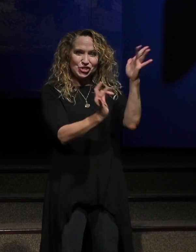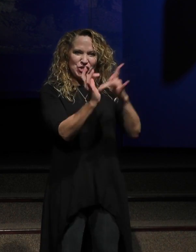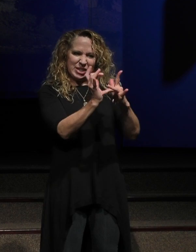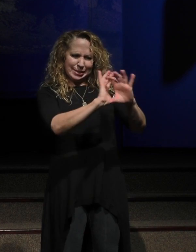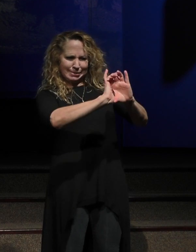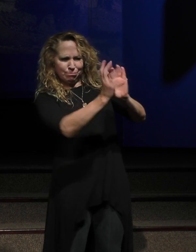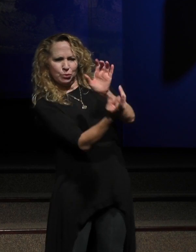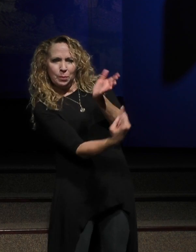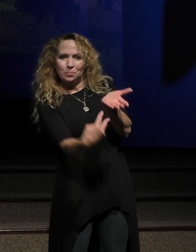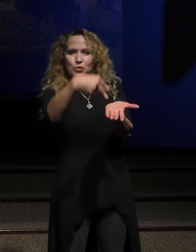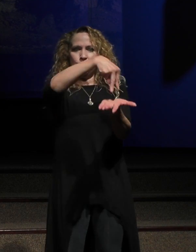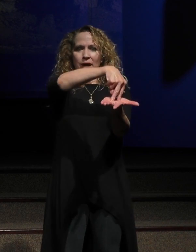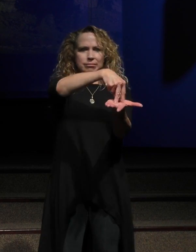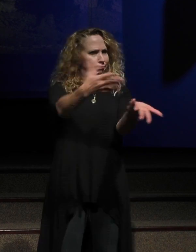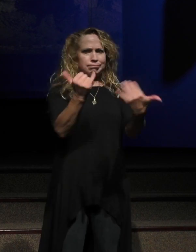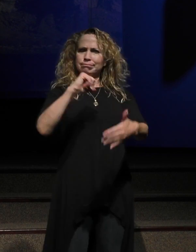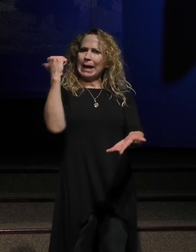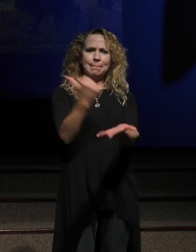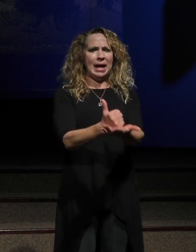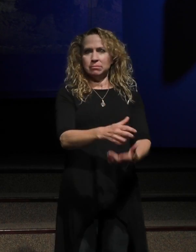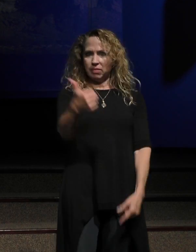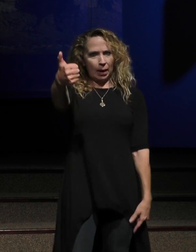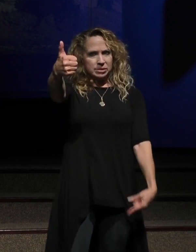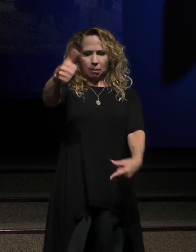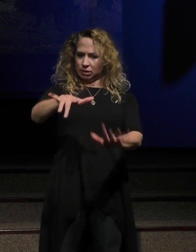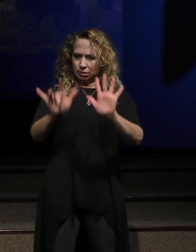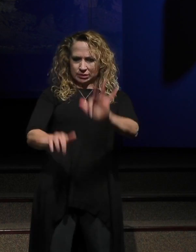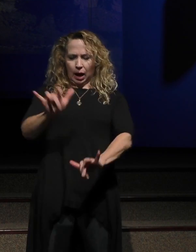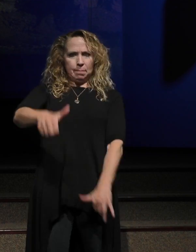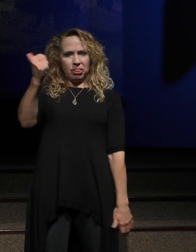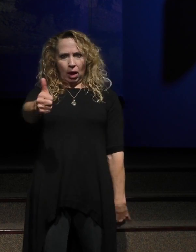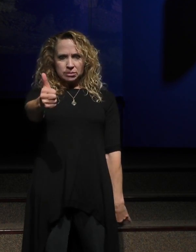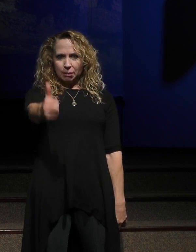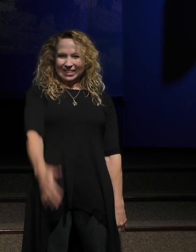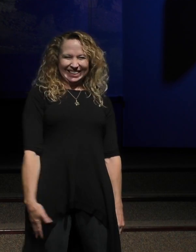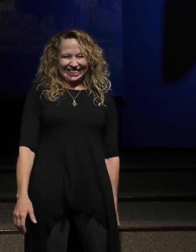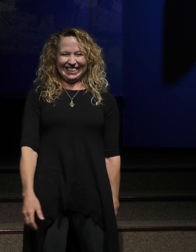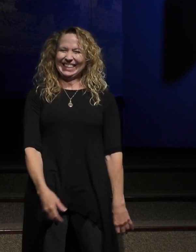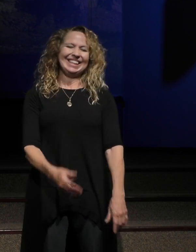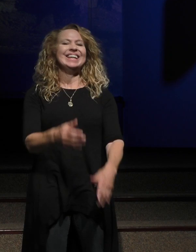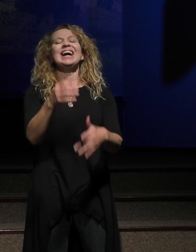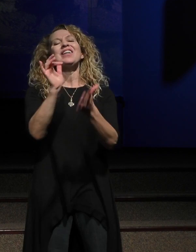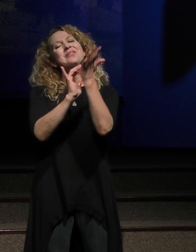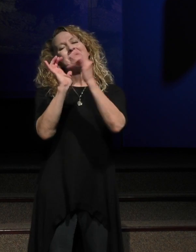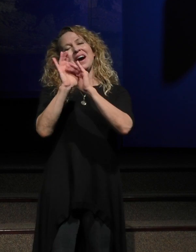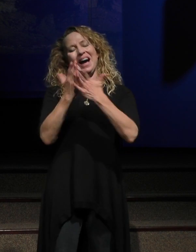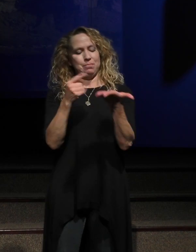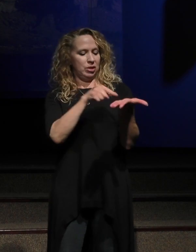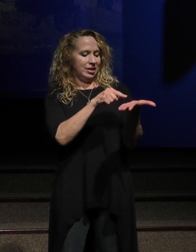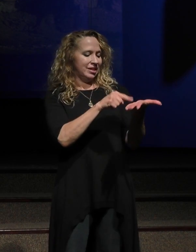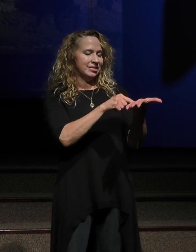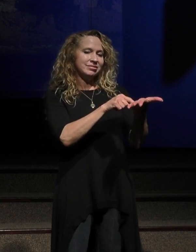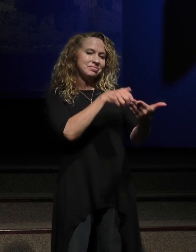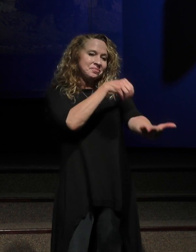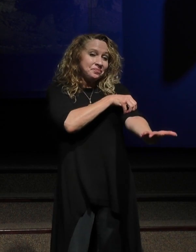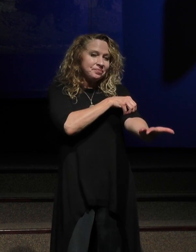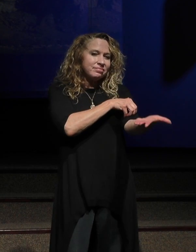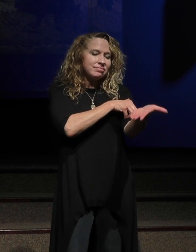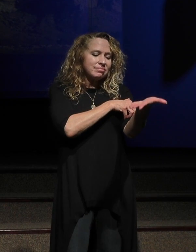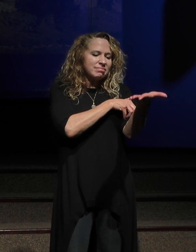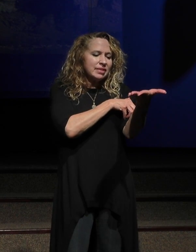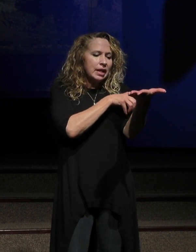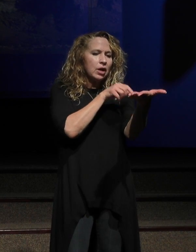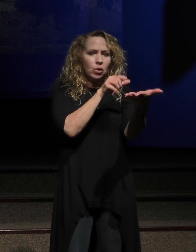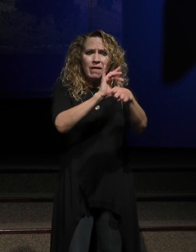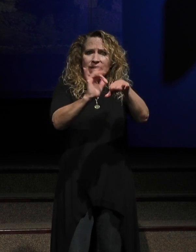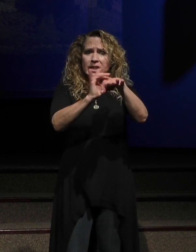dead. Just go ahead and say amen or, or put a thumbs up on the screen and send it to somebody. And the Bible says the power, that power